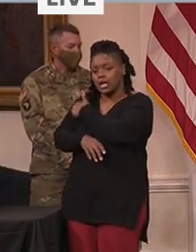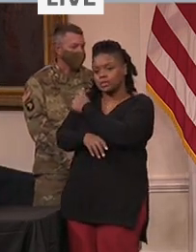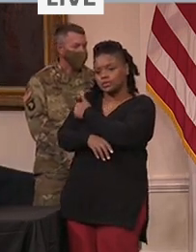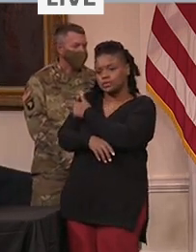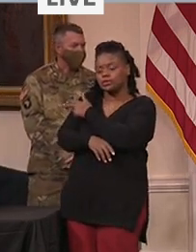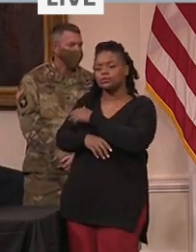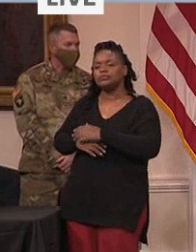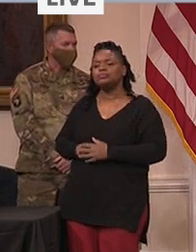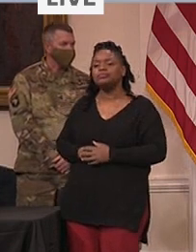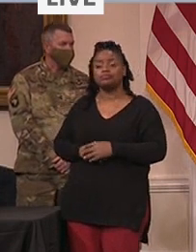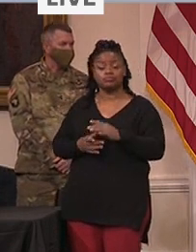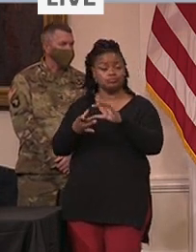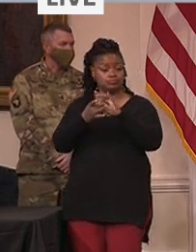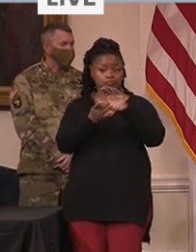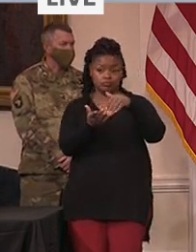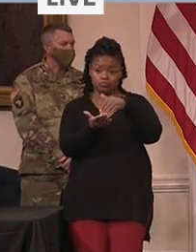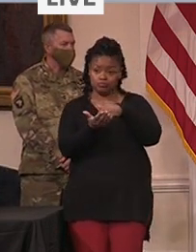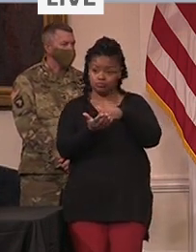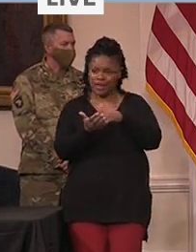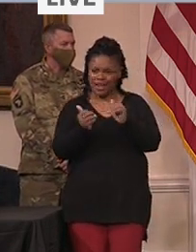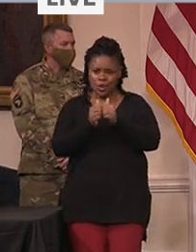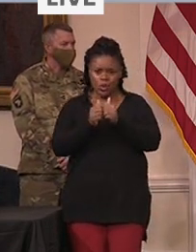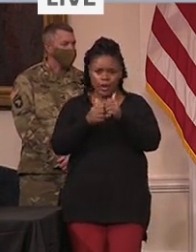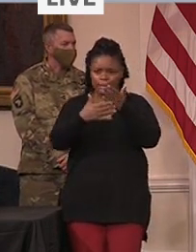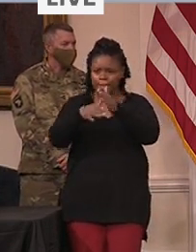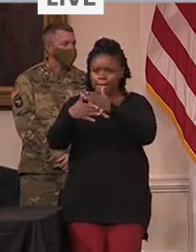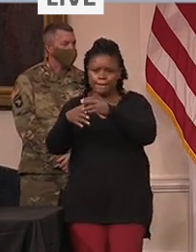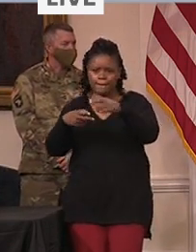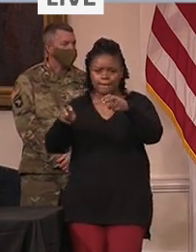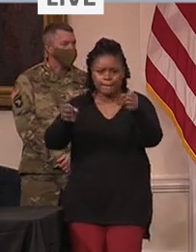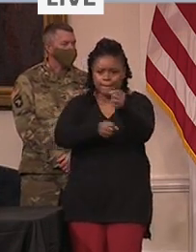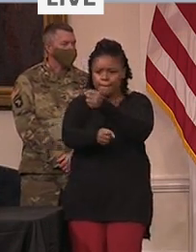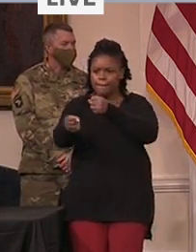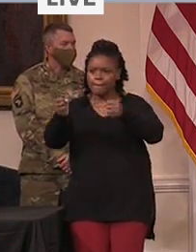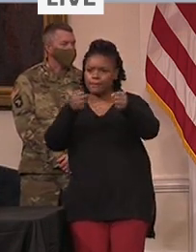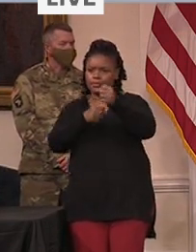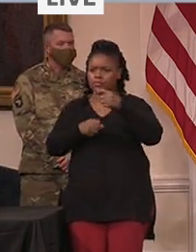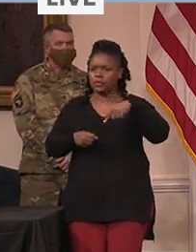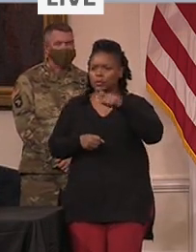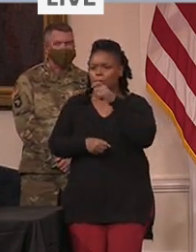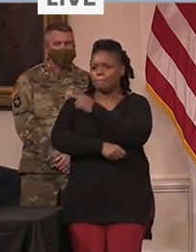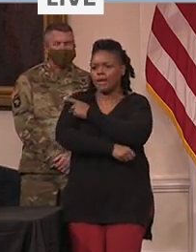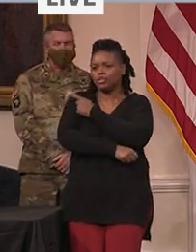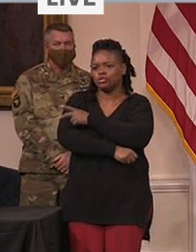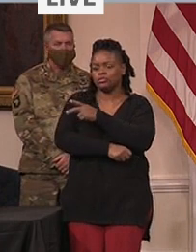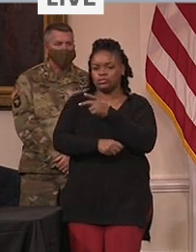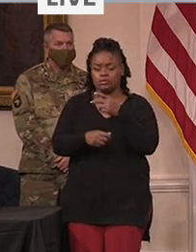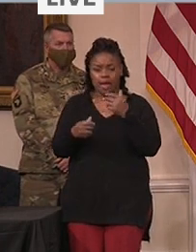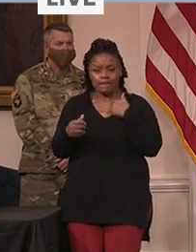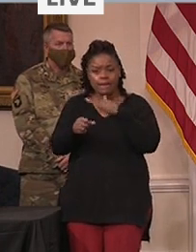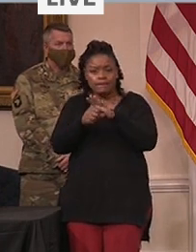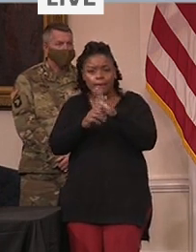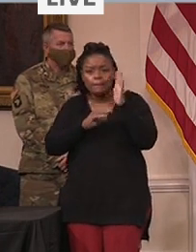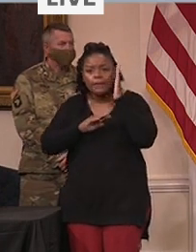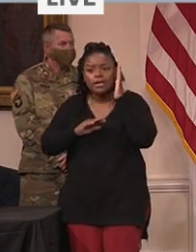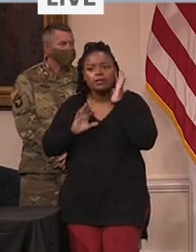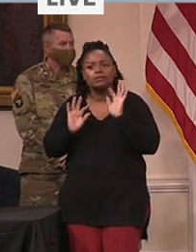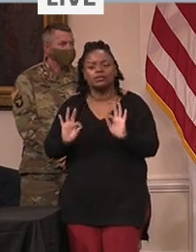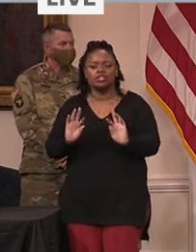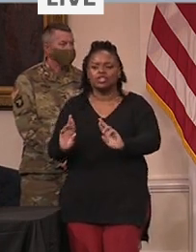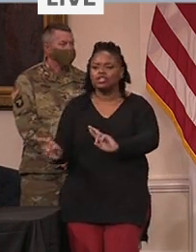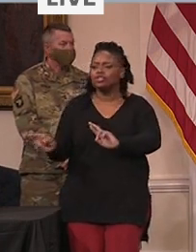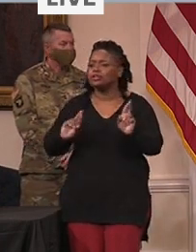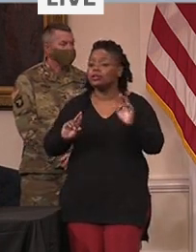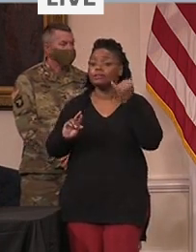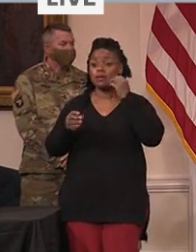to transfer patients. All of our surge preparations are so that we're still ready to handle any additional